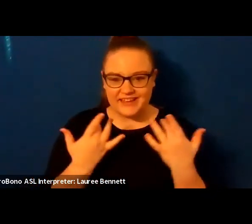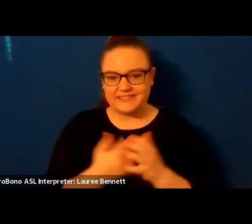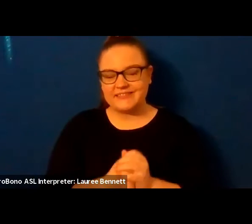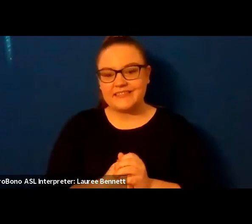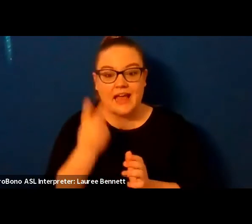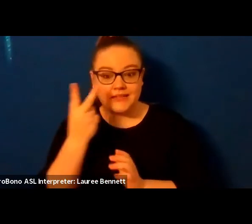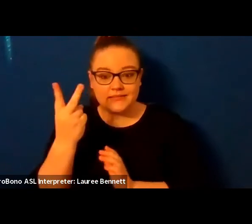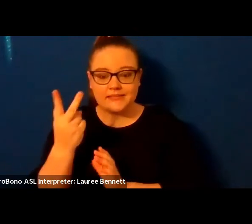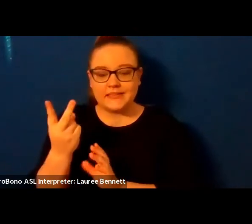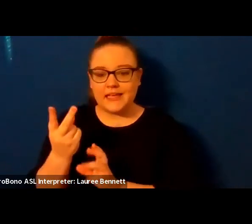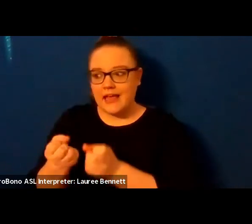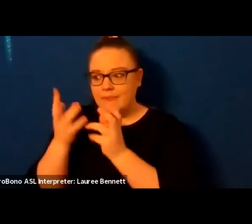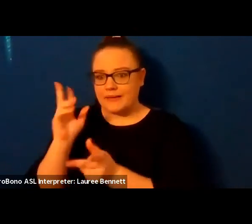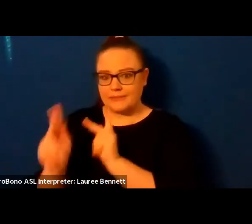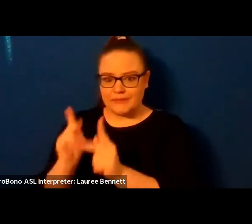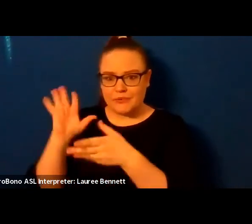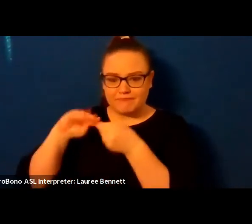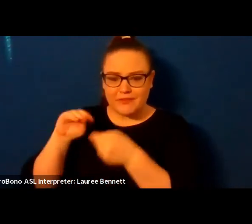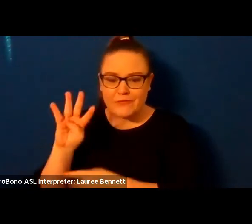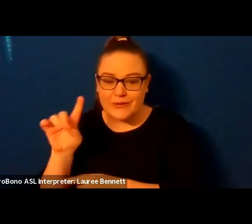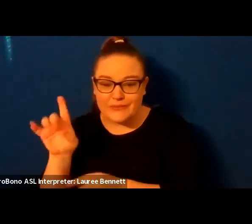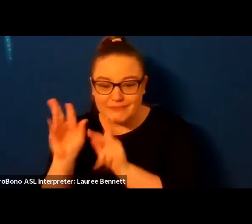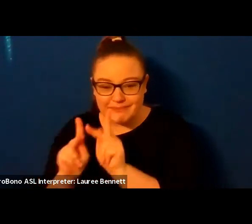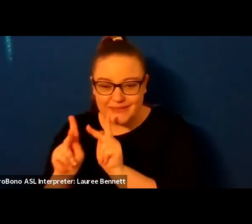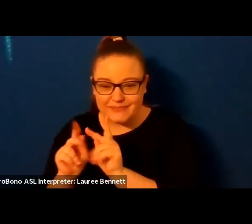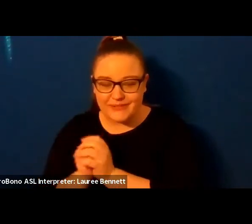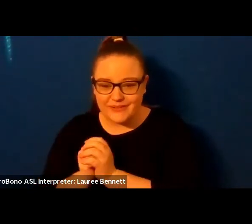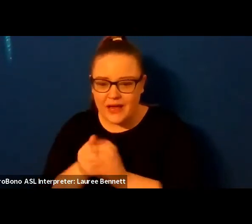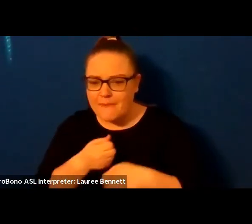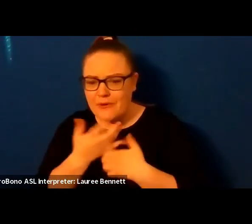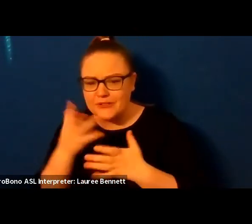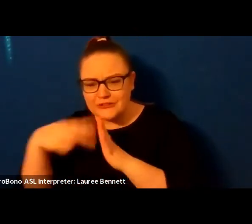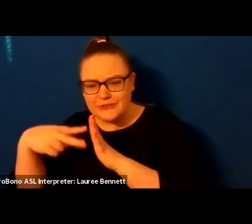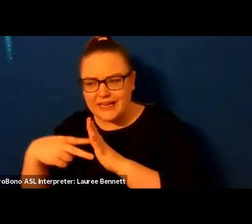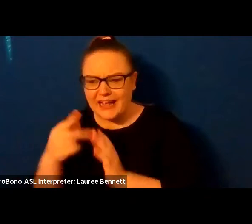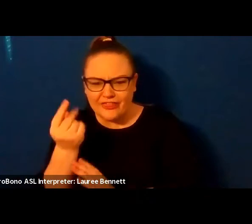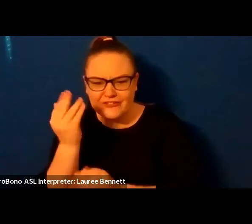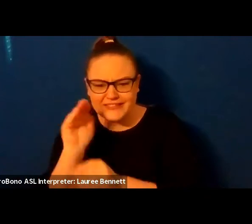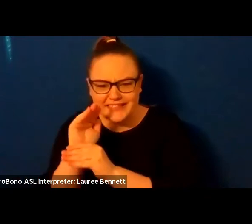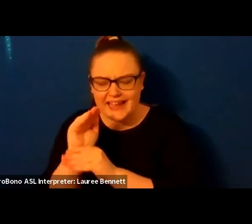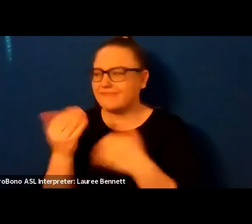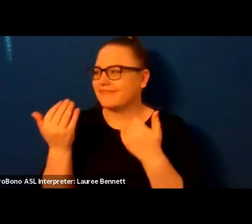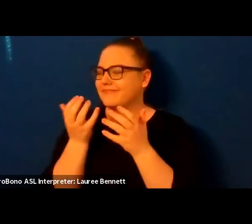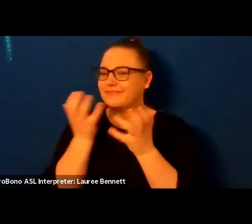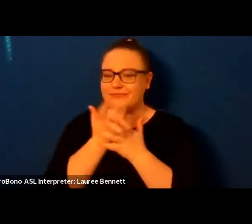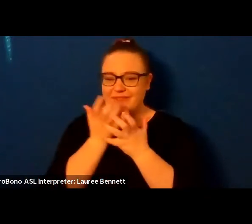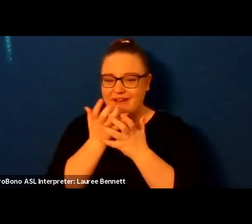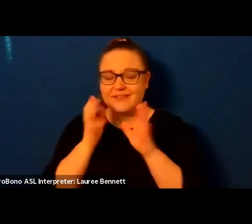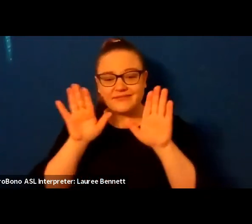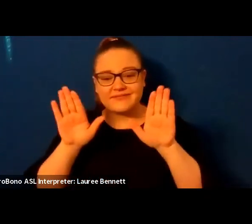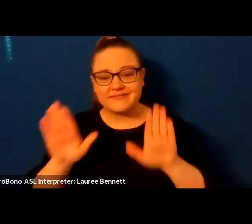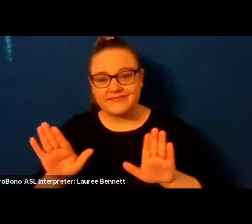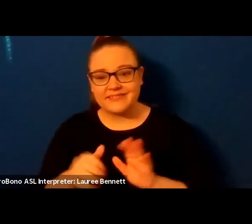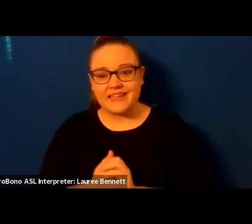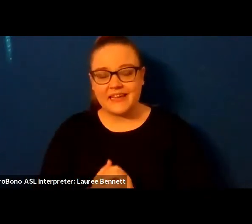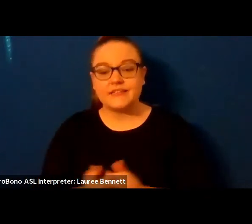participants count it's 41. 41 people at a poetry reading on a thursday night is a pretty great thing so i'm going to be reading